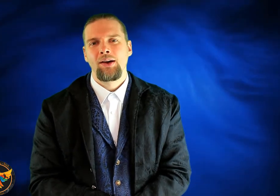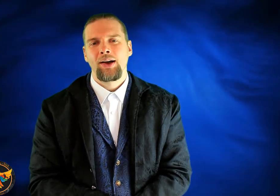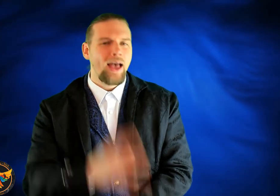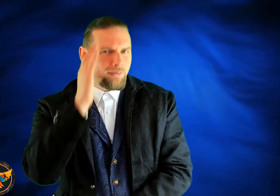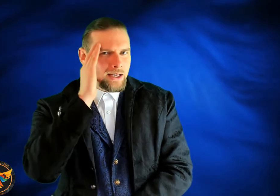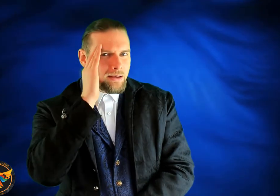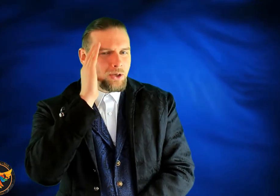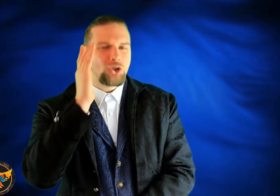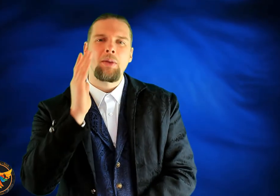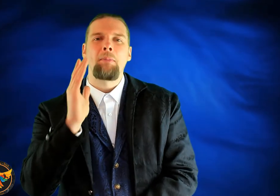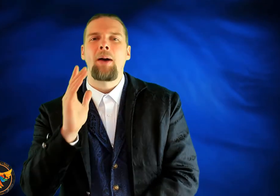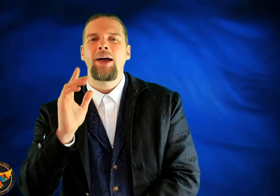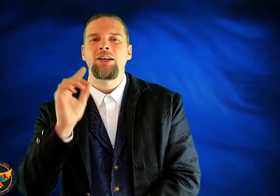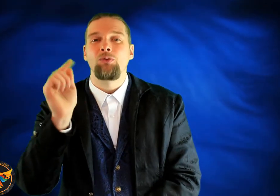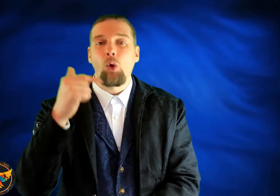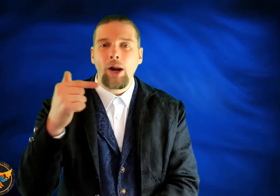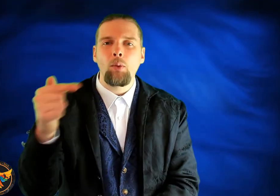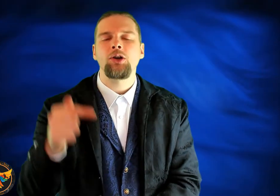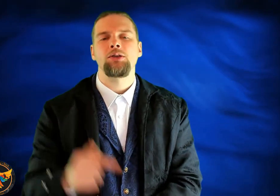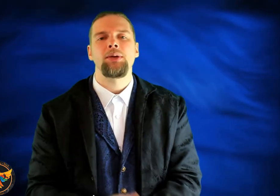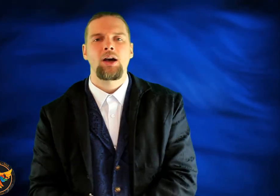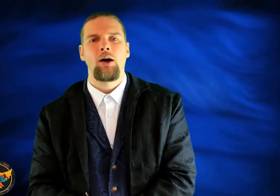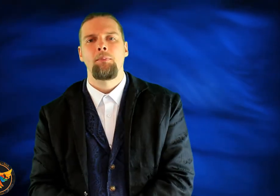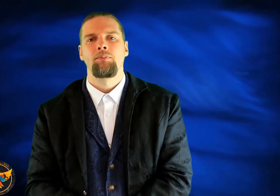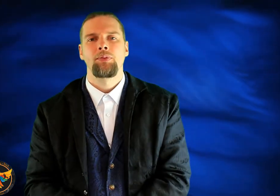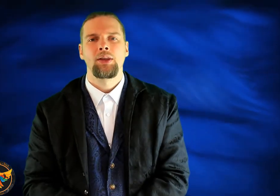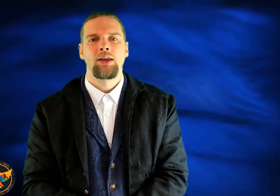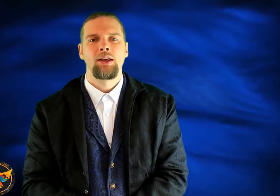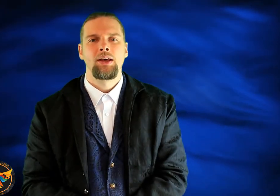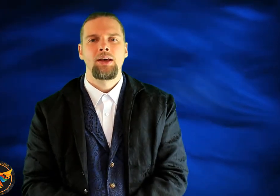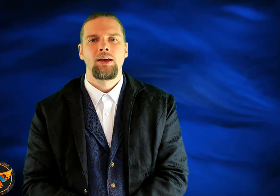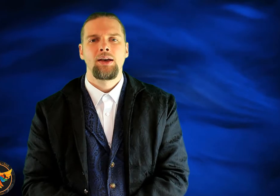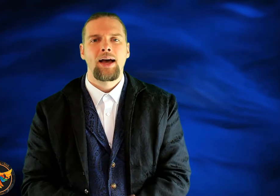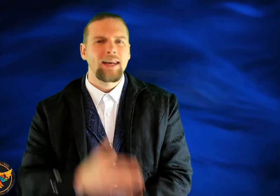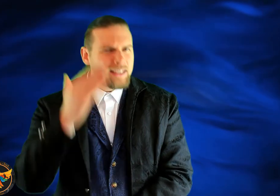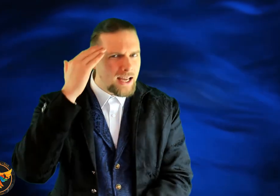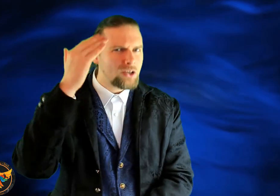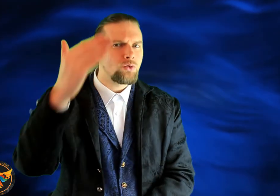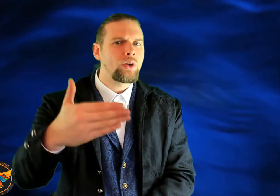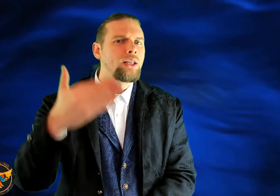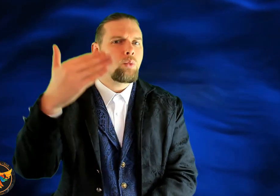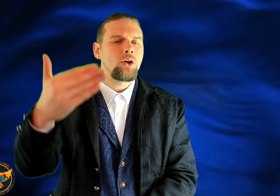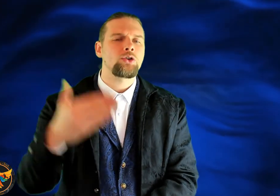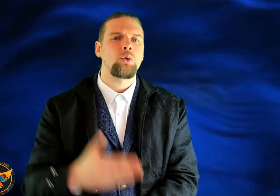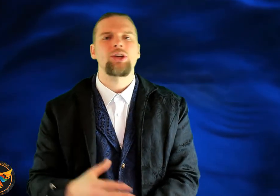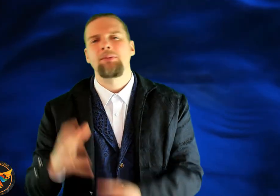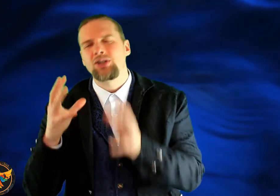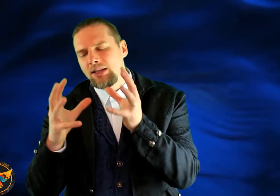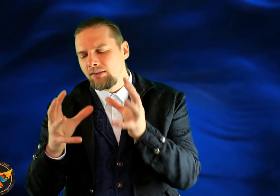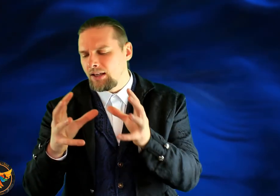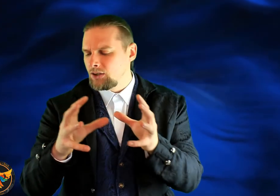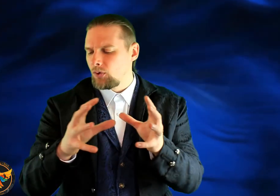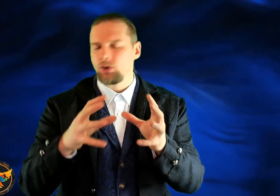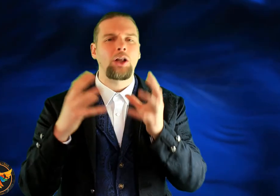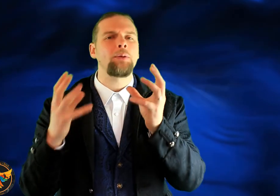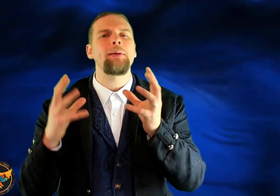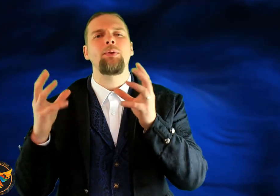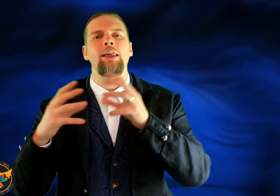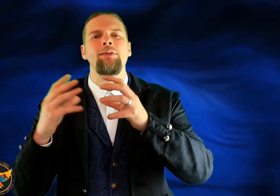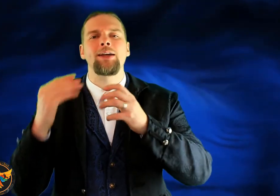And I have an image in my mind of what I want to become. And I start to really work towards that image. See, the thing is, folks, a lot of people never get